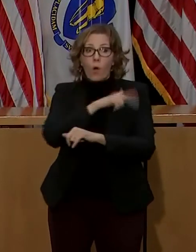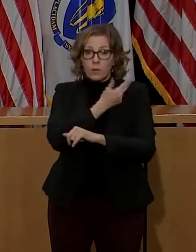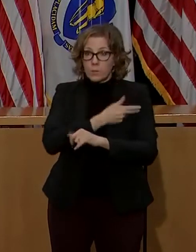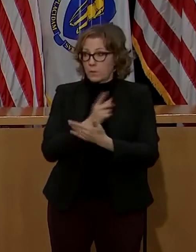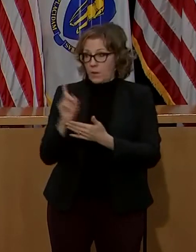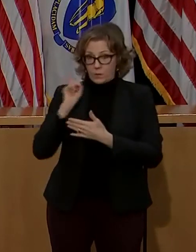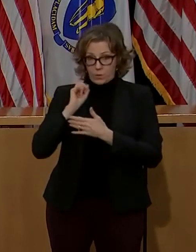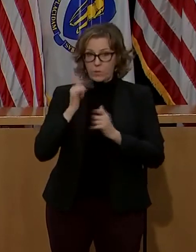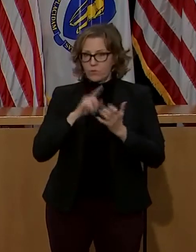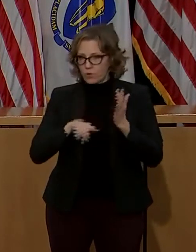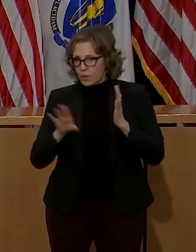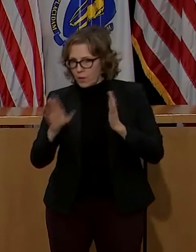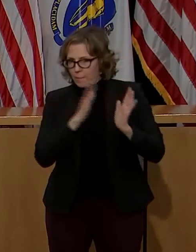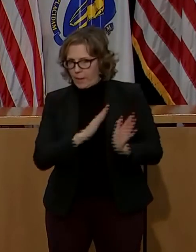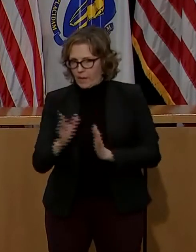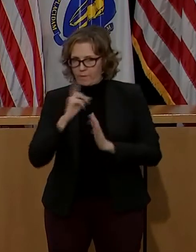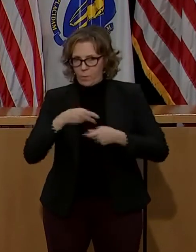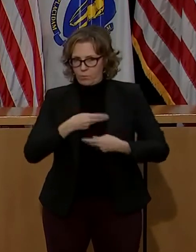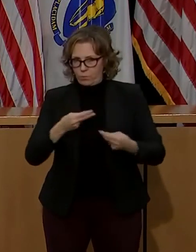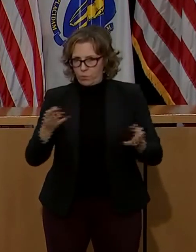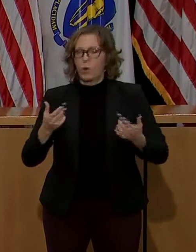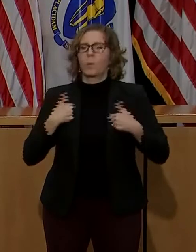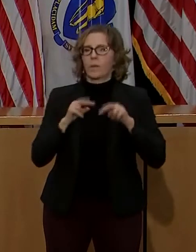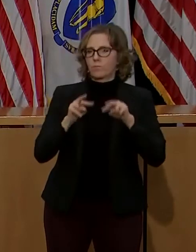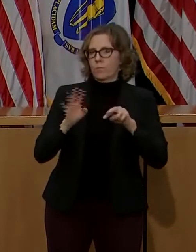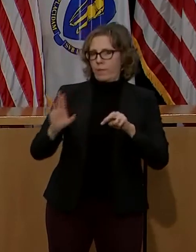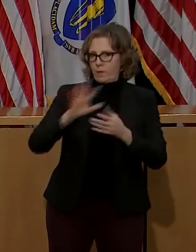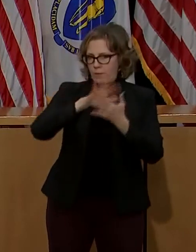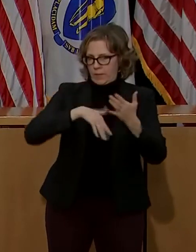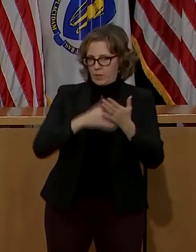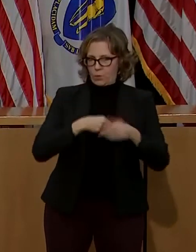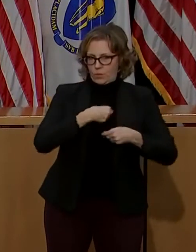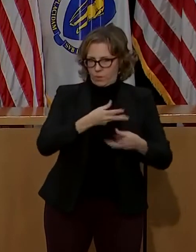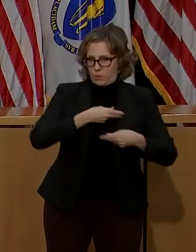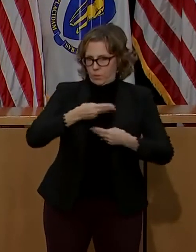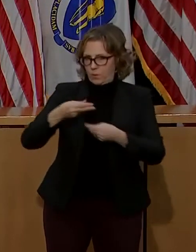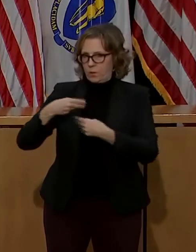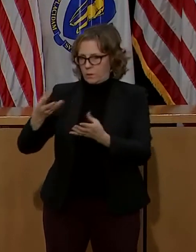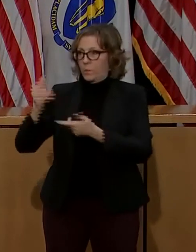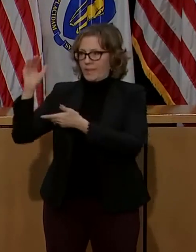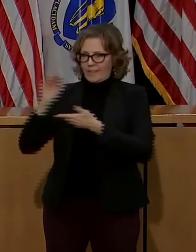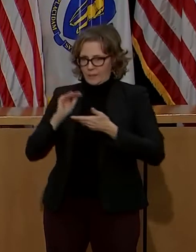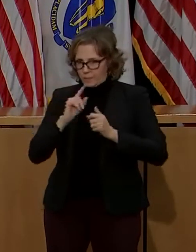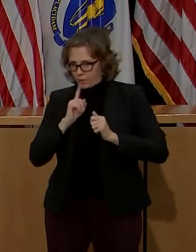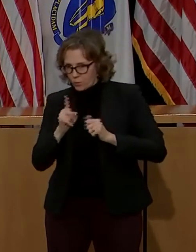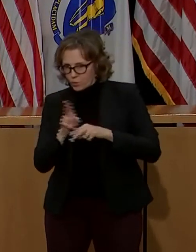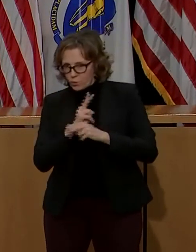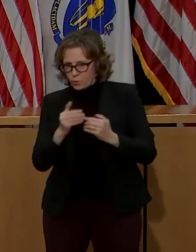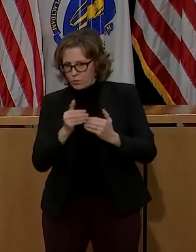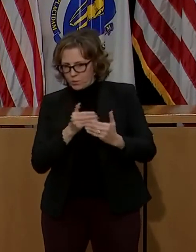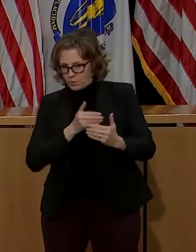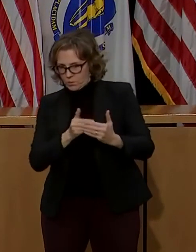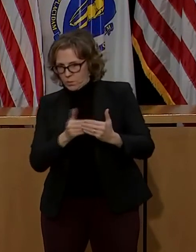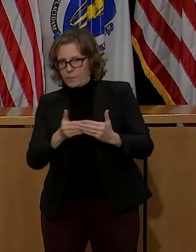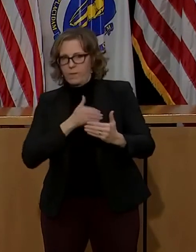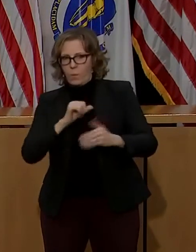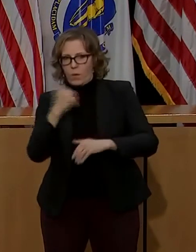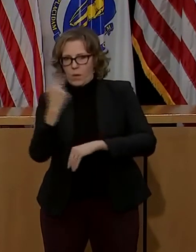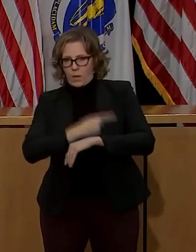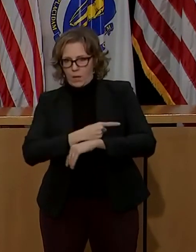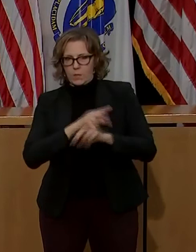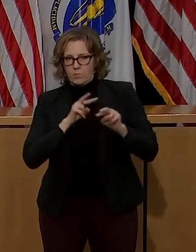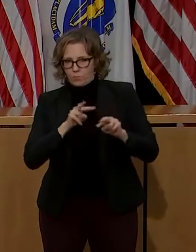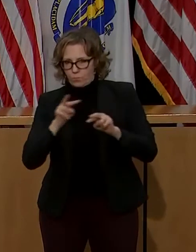plans. We are actively monitoring their scheduled clinics and the vaccine utilization. This week,